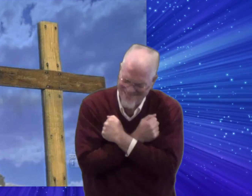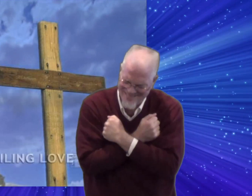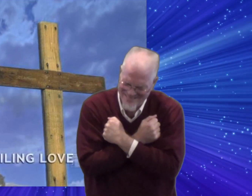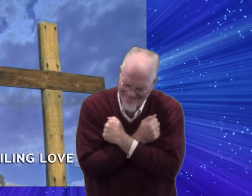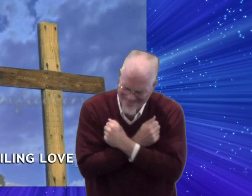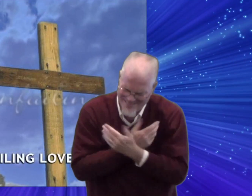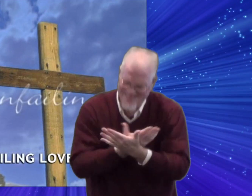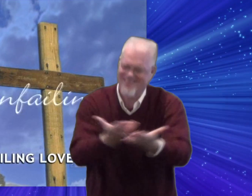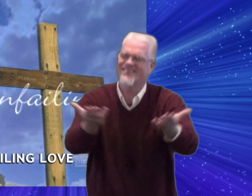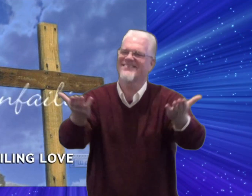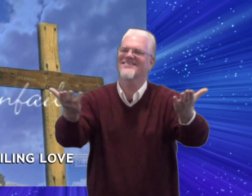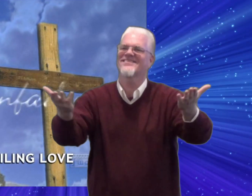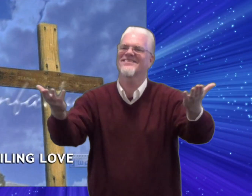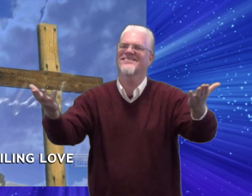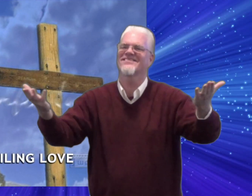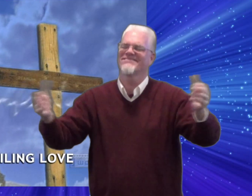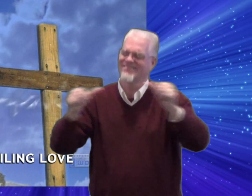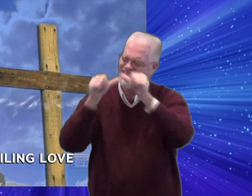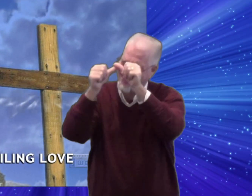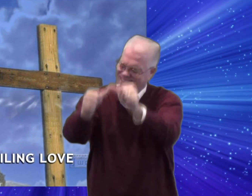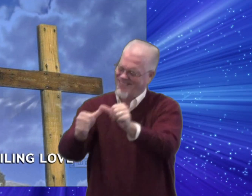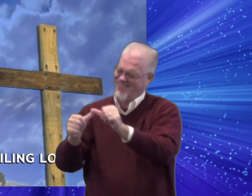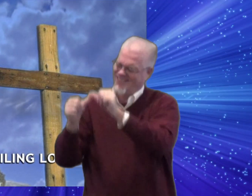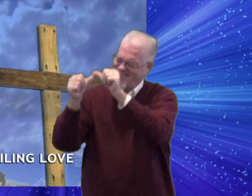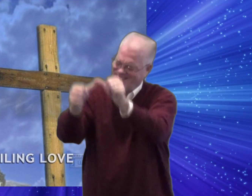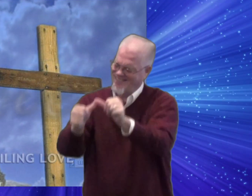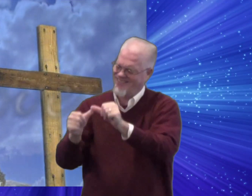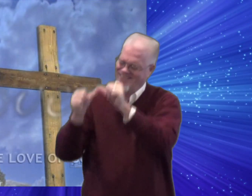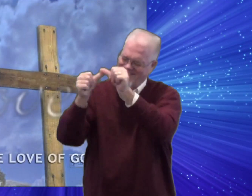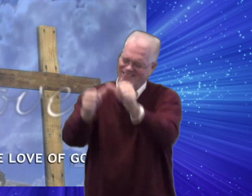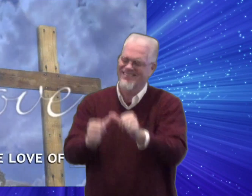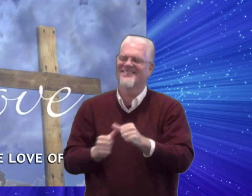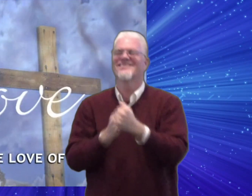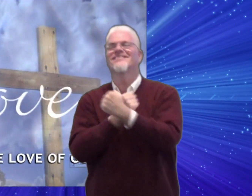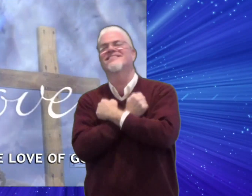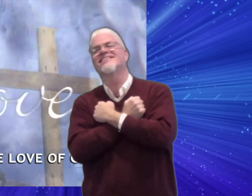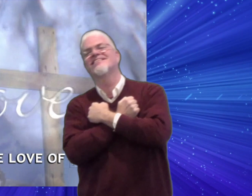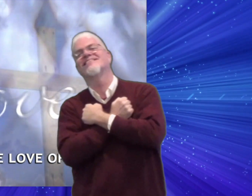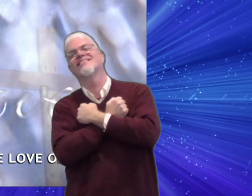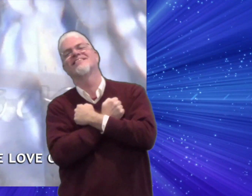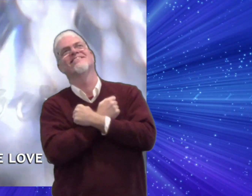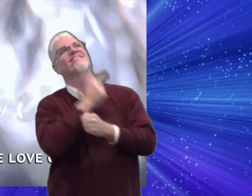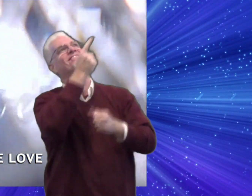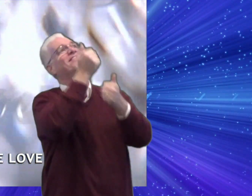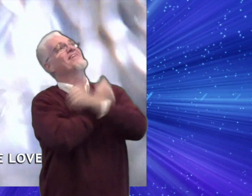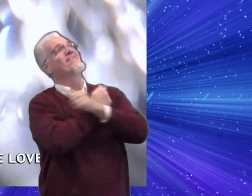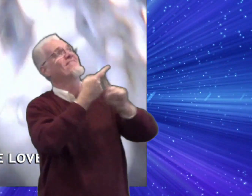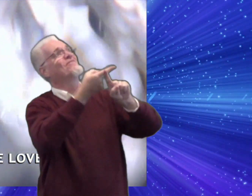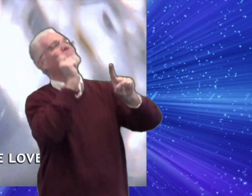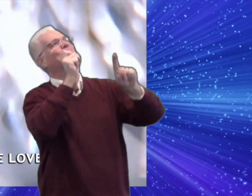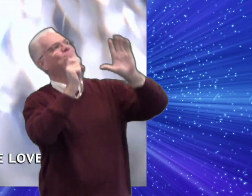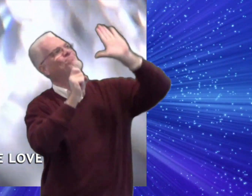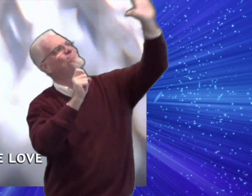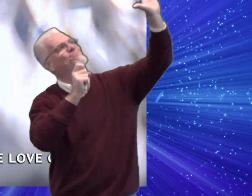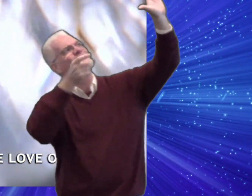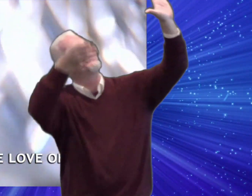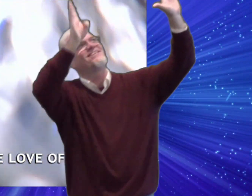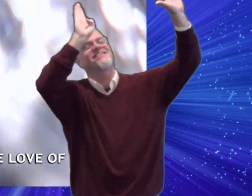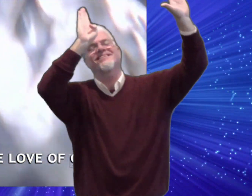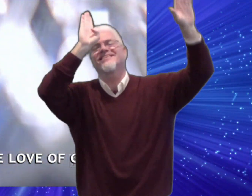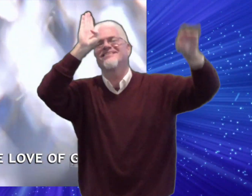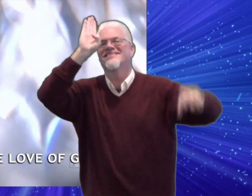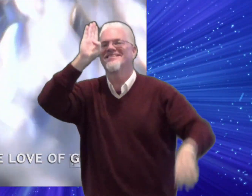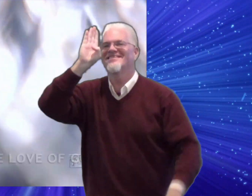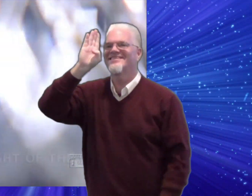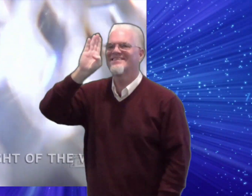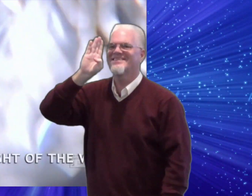Unfailing love He is the love of